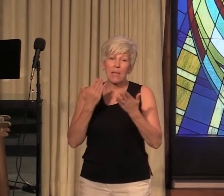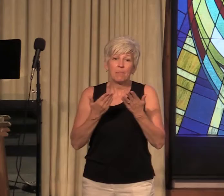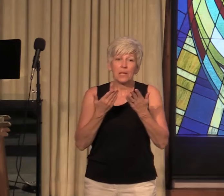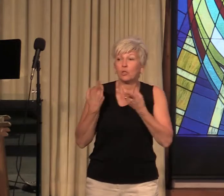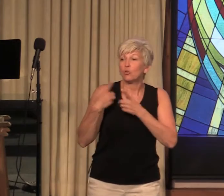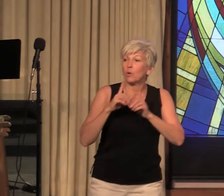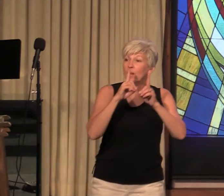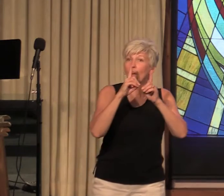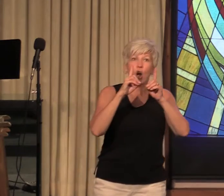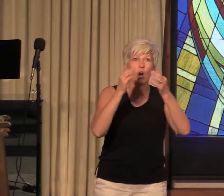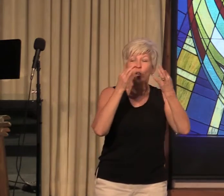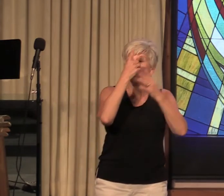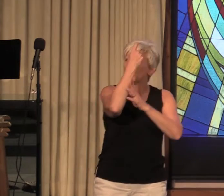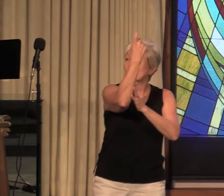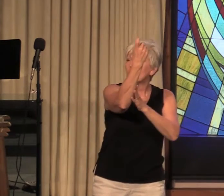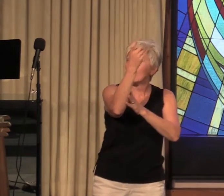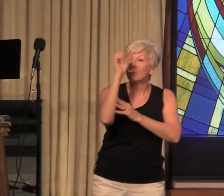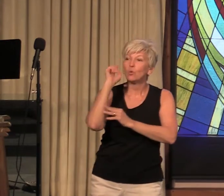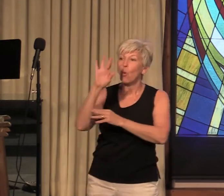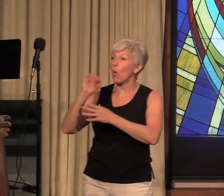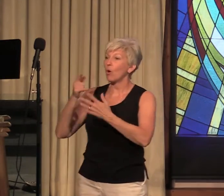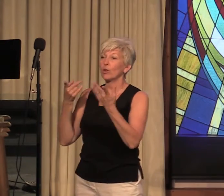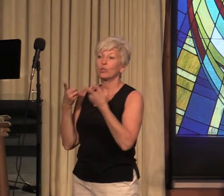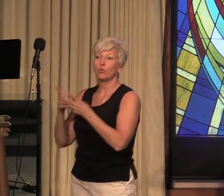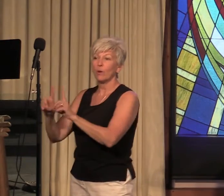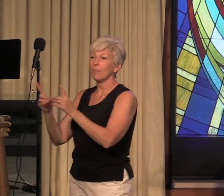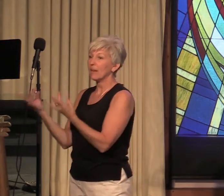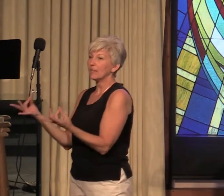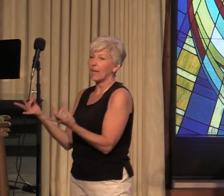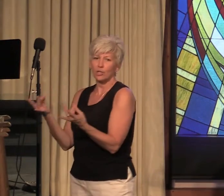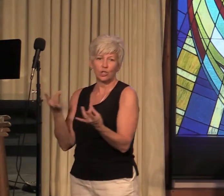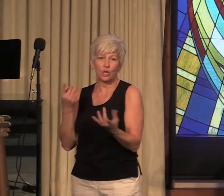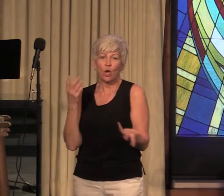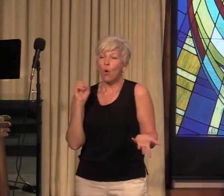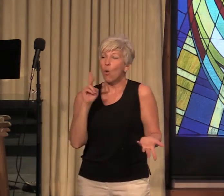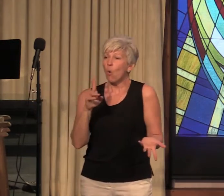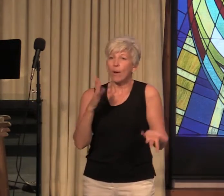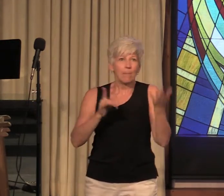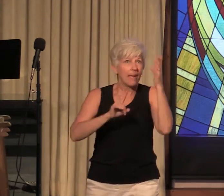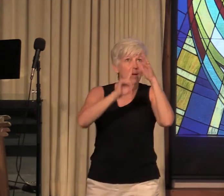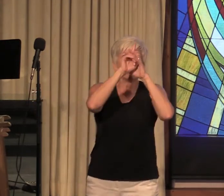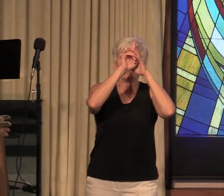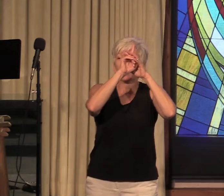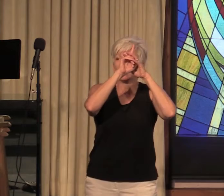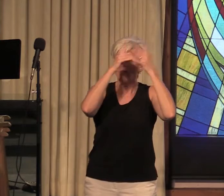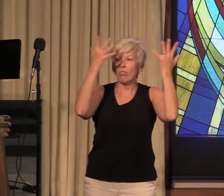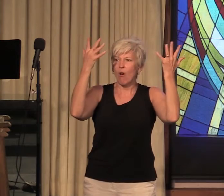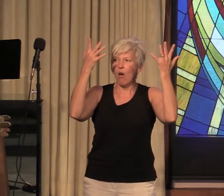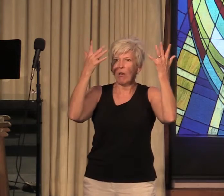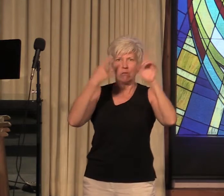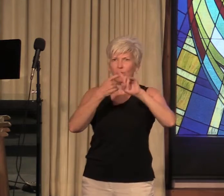it may simply appear as a thought that seems to spring from nowhere